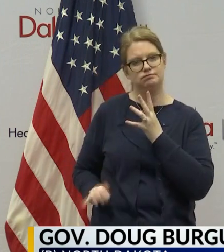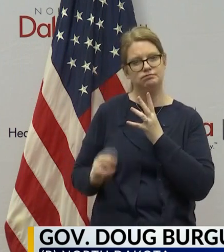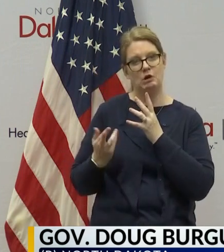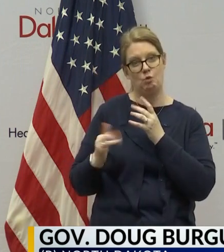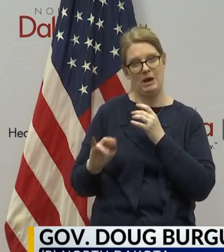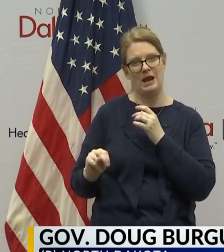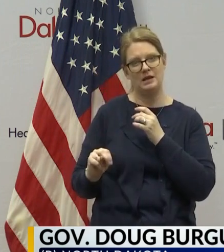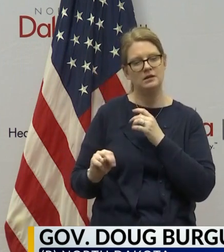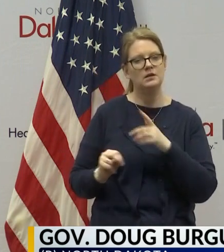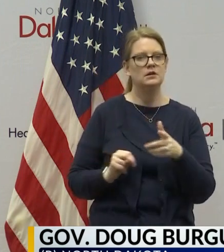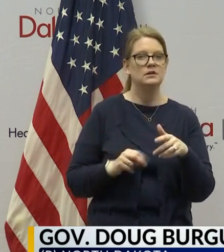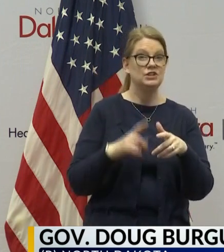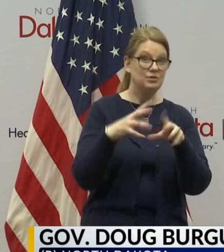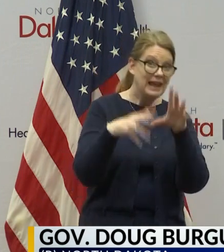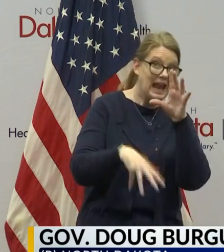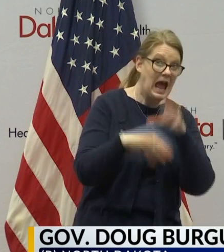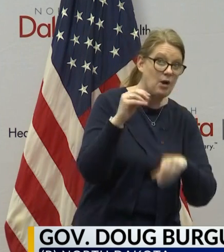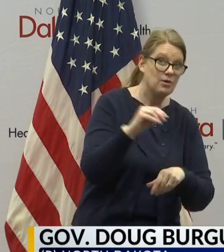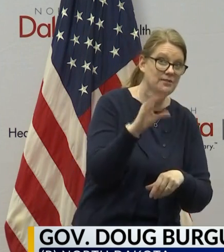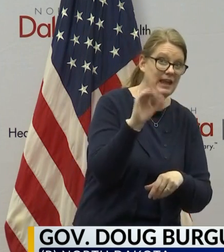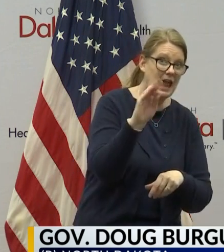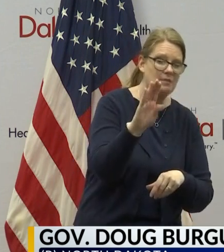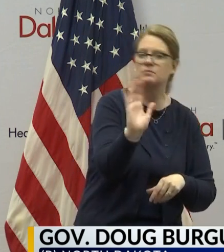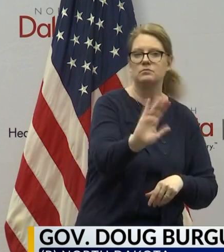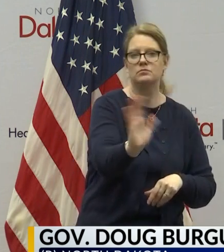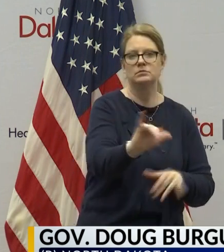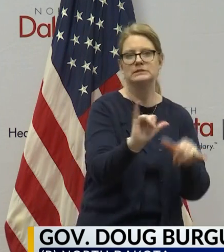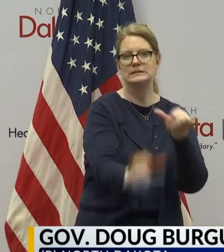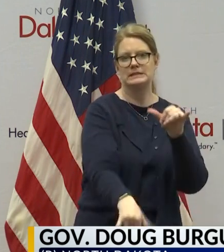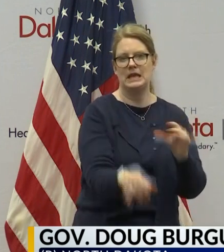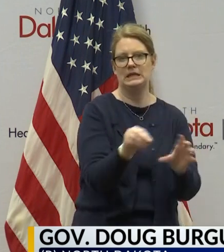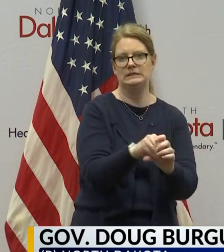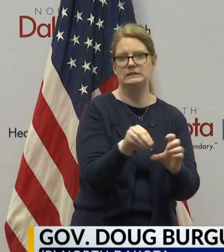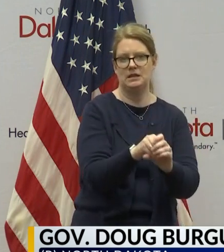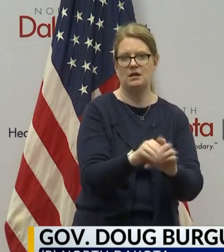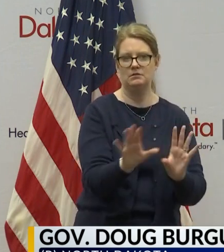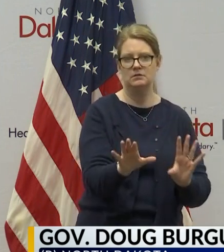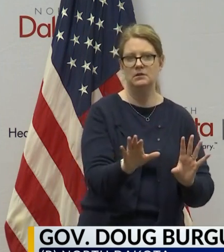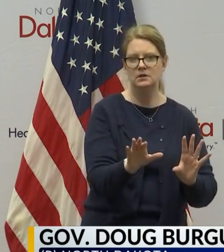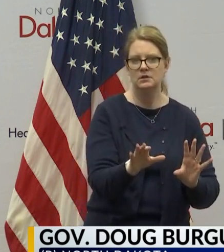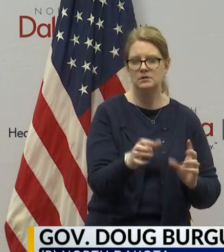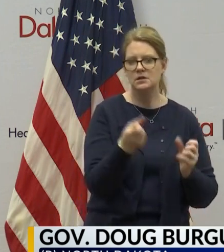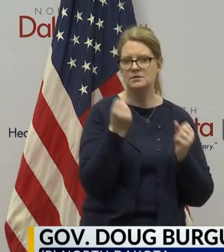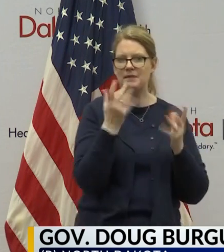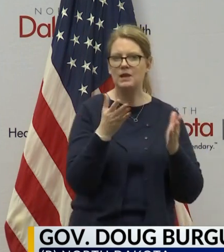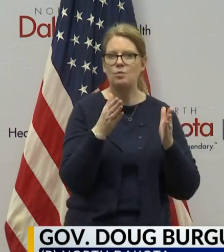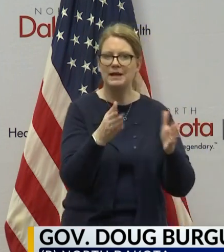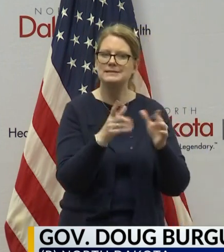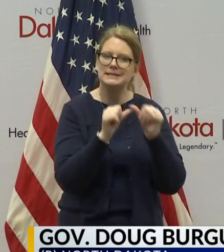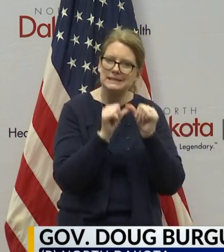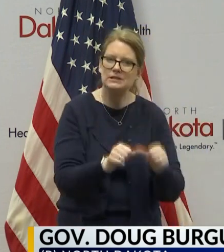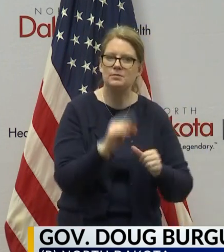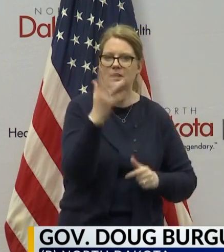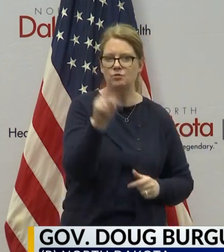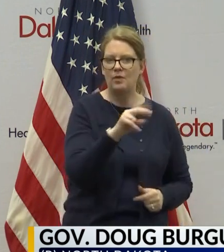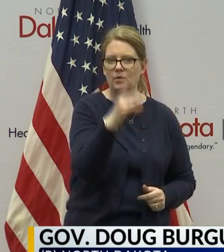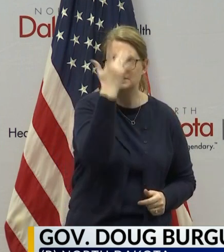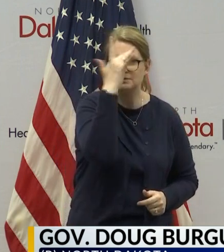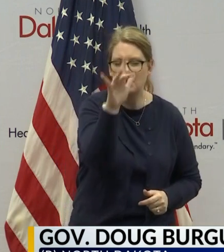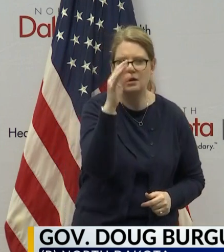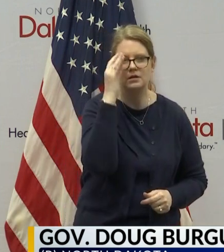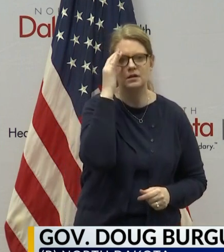Again, there's a lot of very pragmatic, sensible things under North Dakota Smart that you can do. If you're a grocery store,